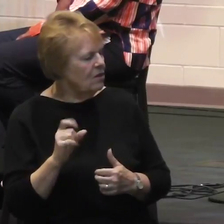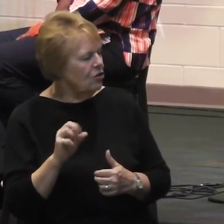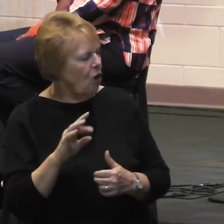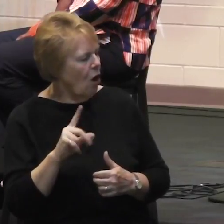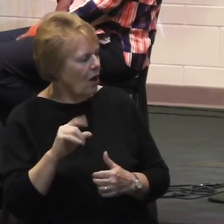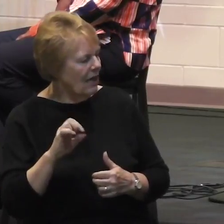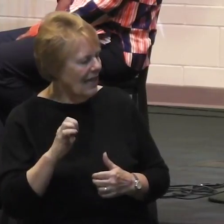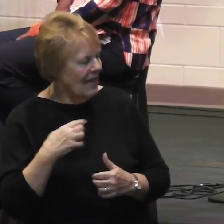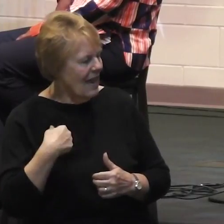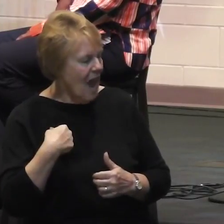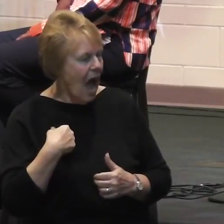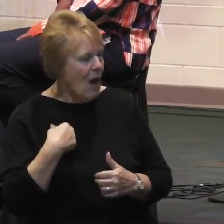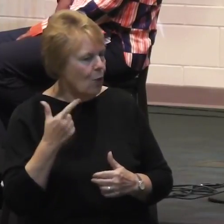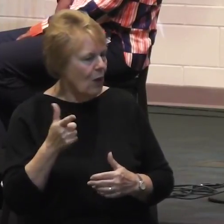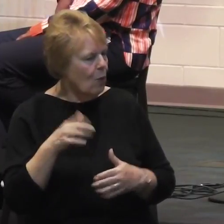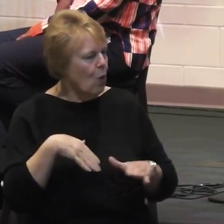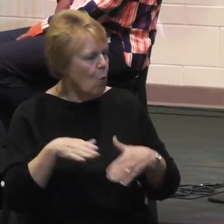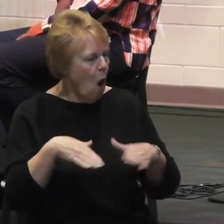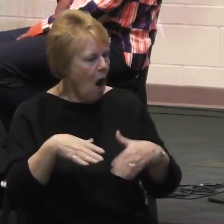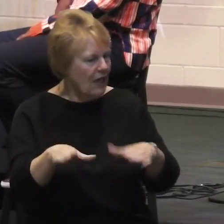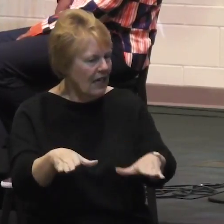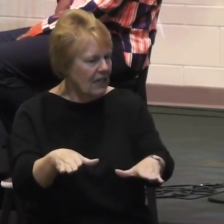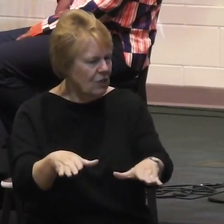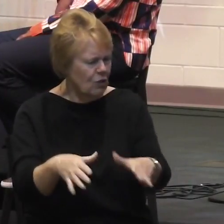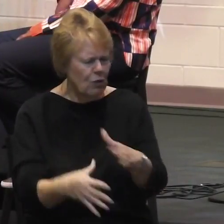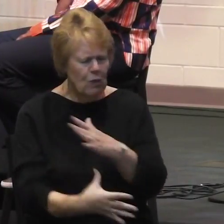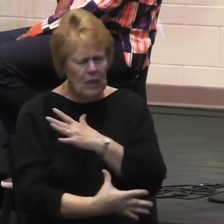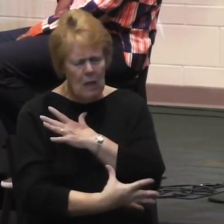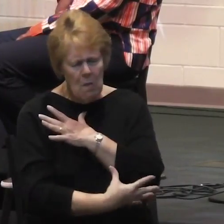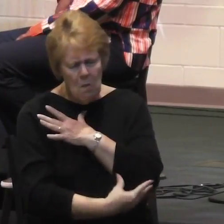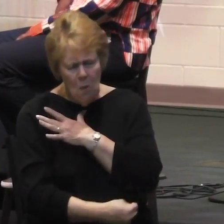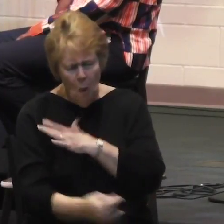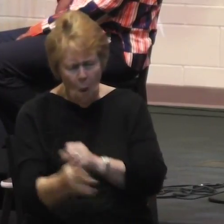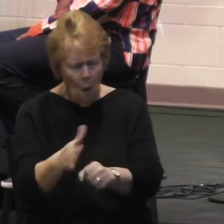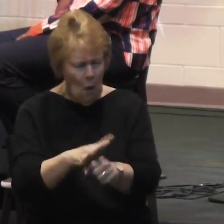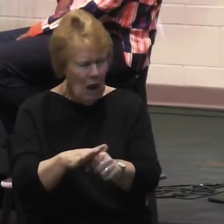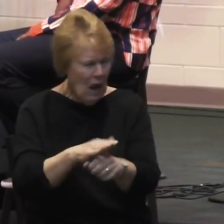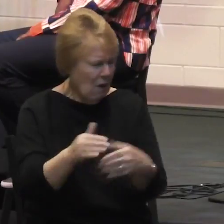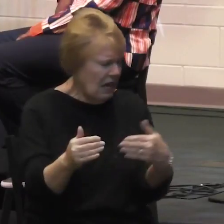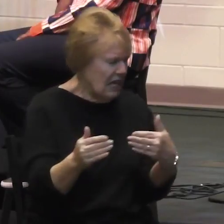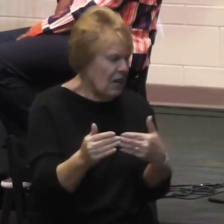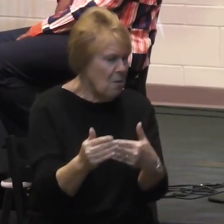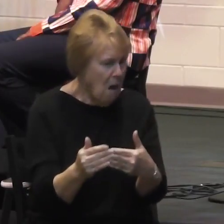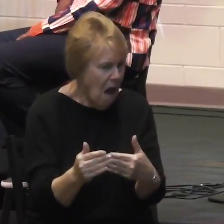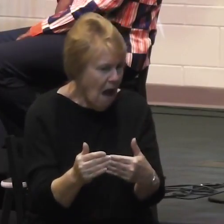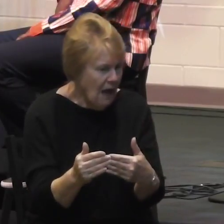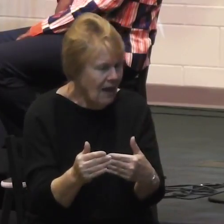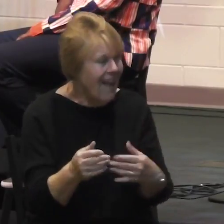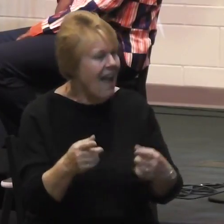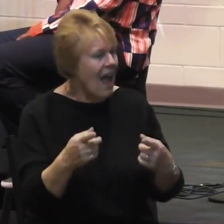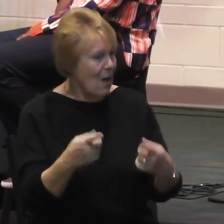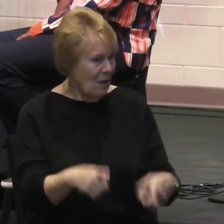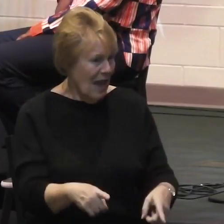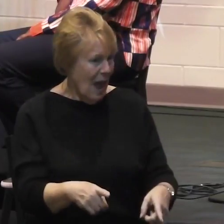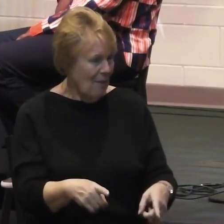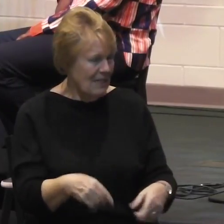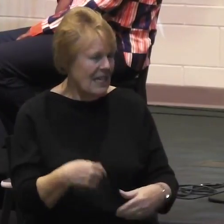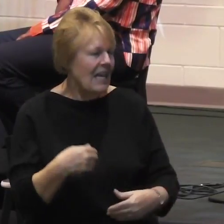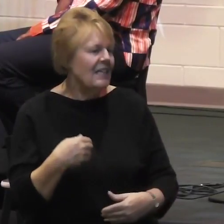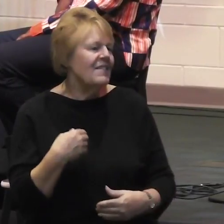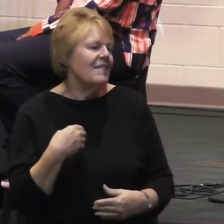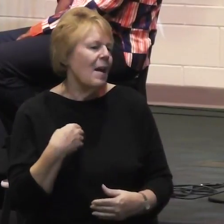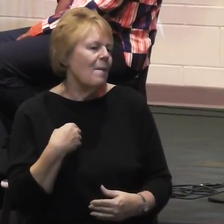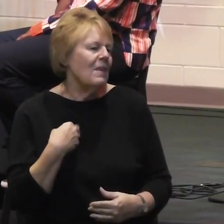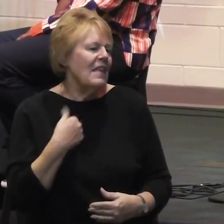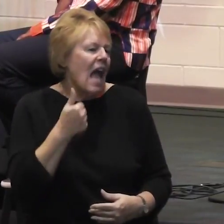the slum that's nearby. And some older boys were laughing at us. And Eric couldn't